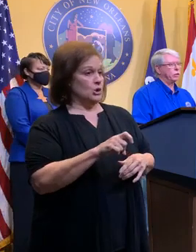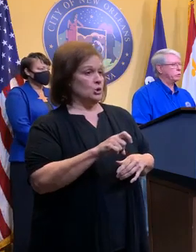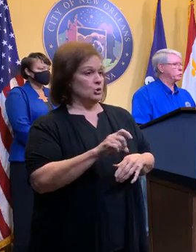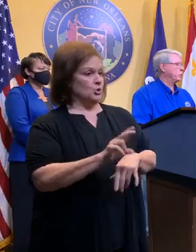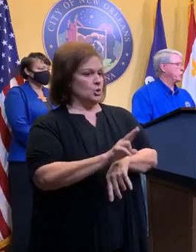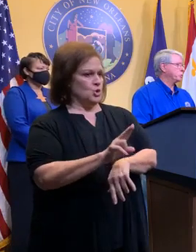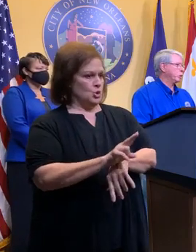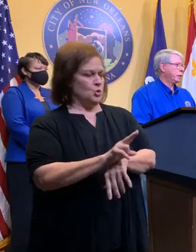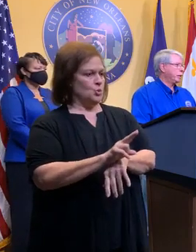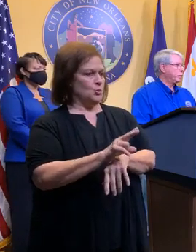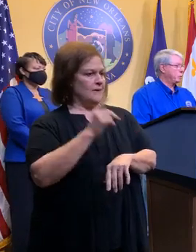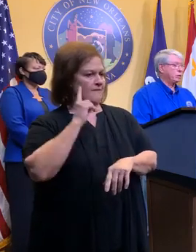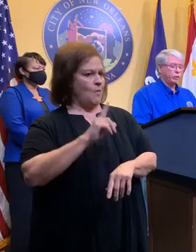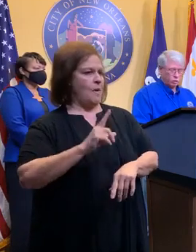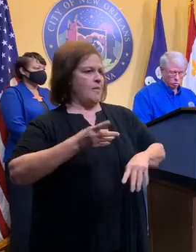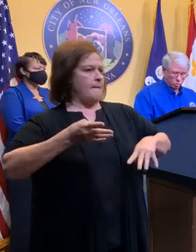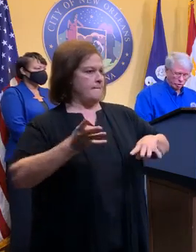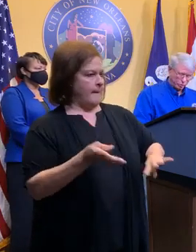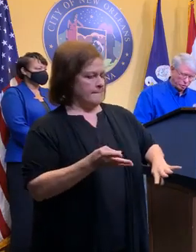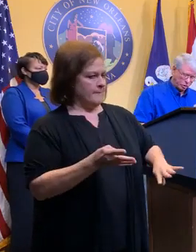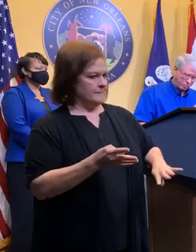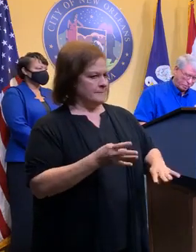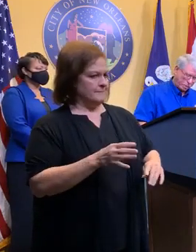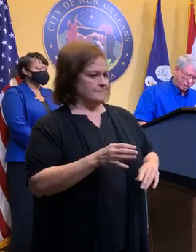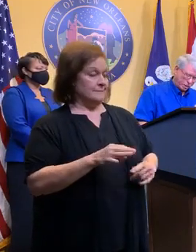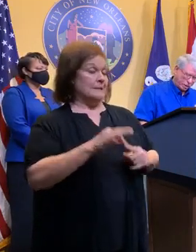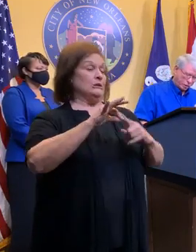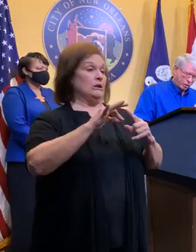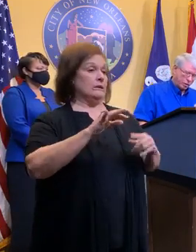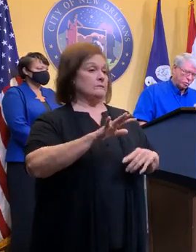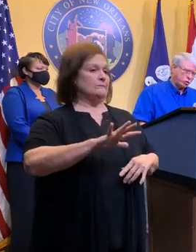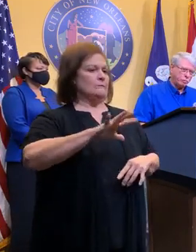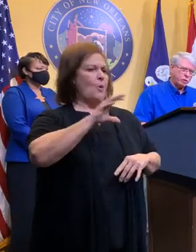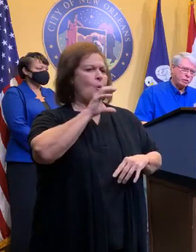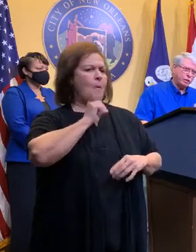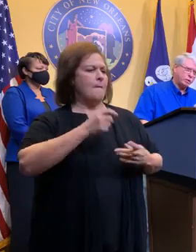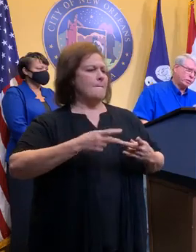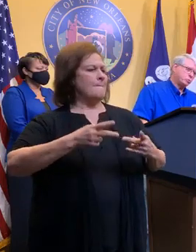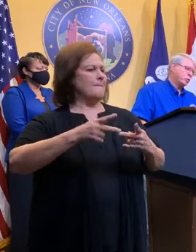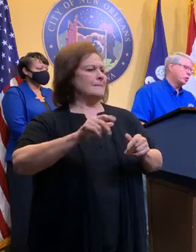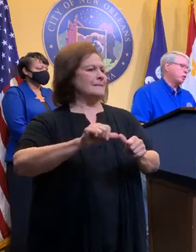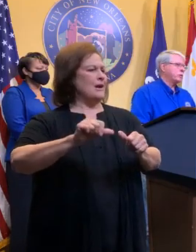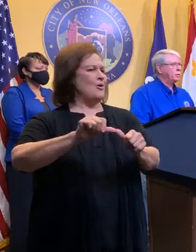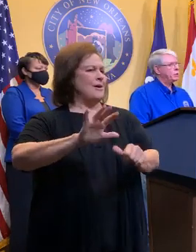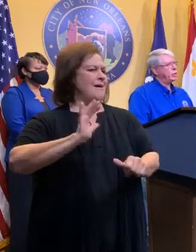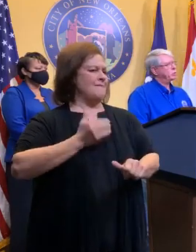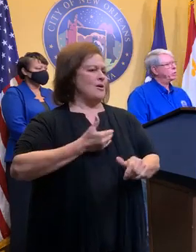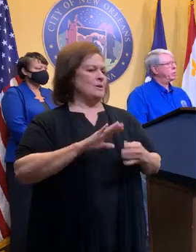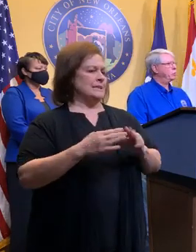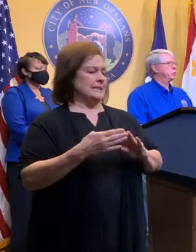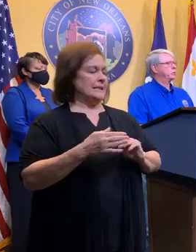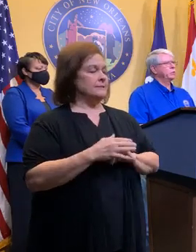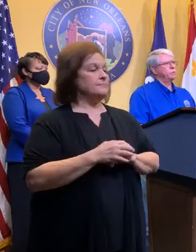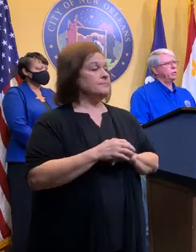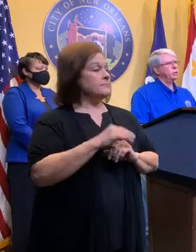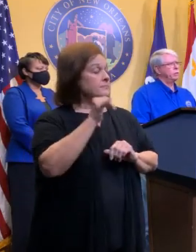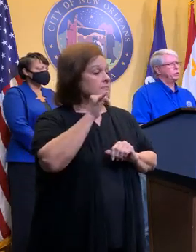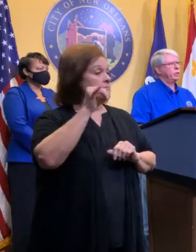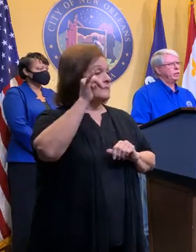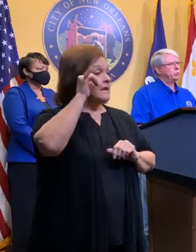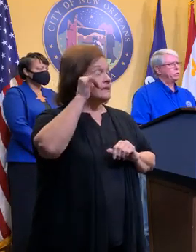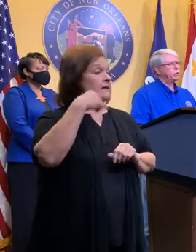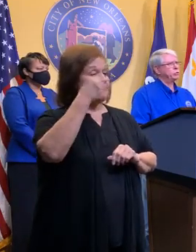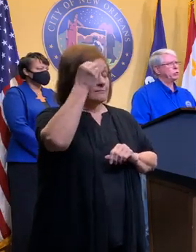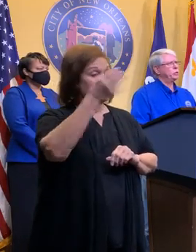needed to drive those pumps, particularly in the old part of the city. Something that we spoke a little bit about yesterday was the new